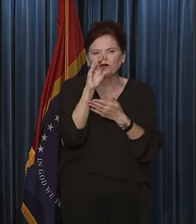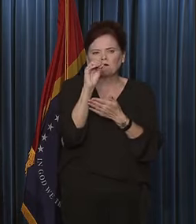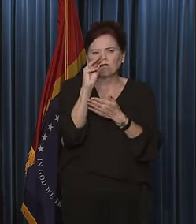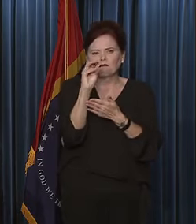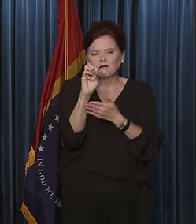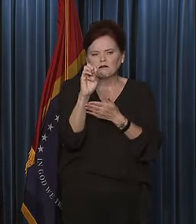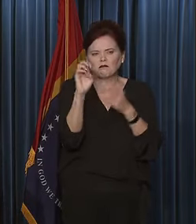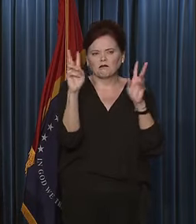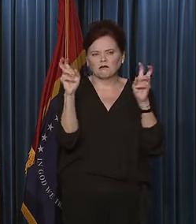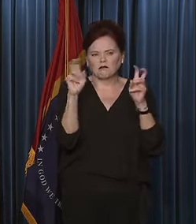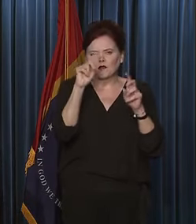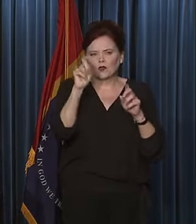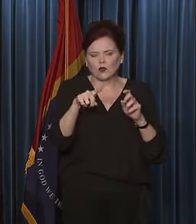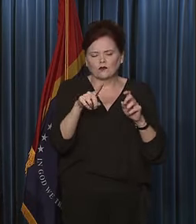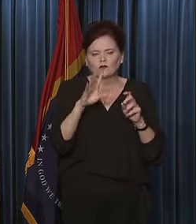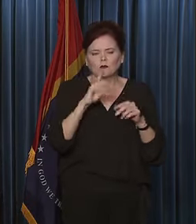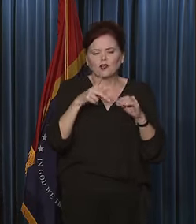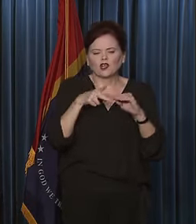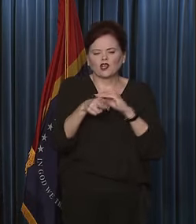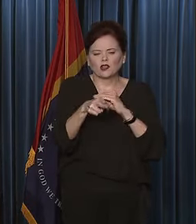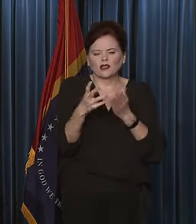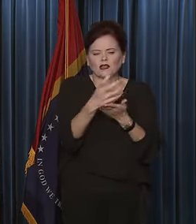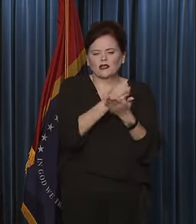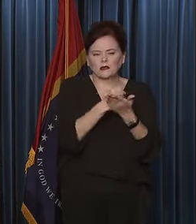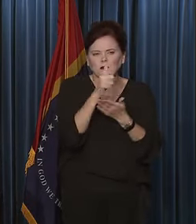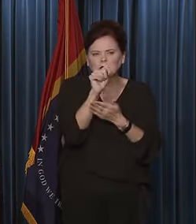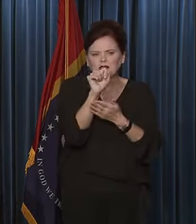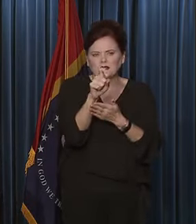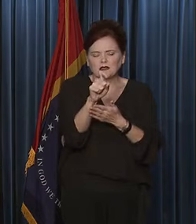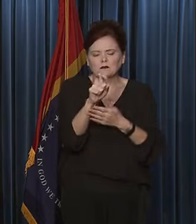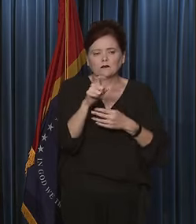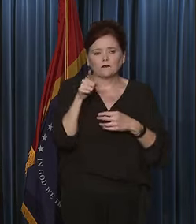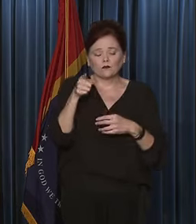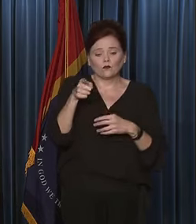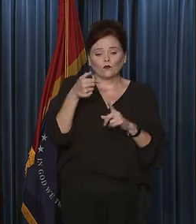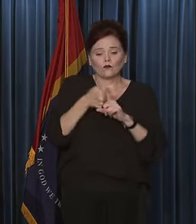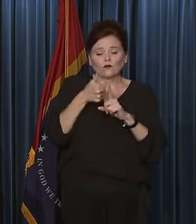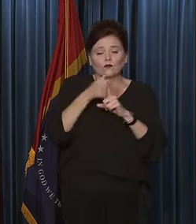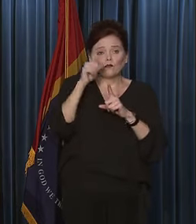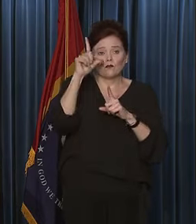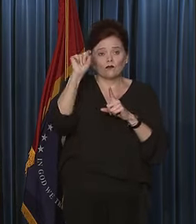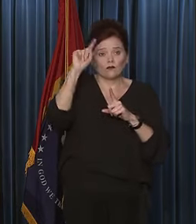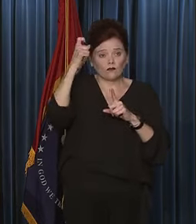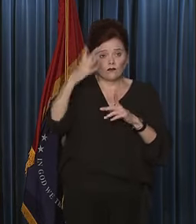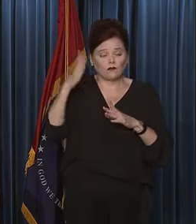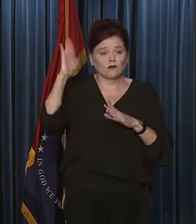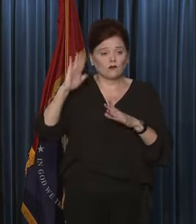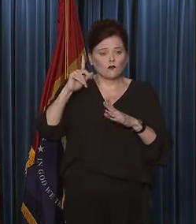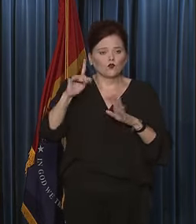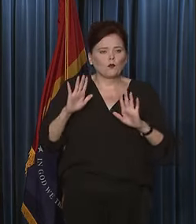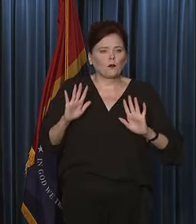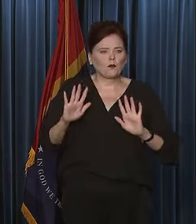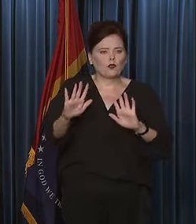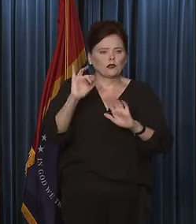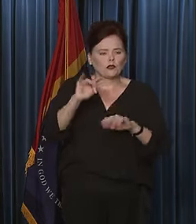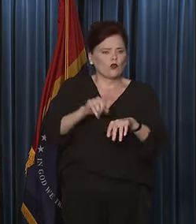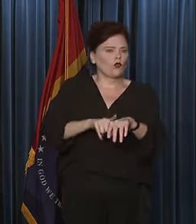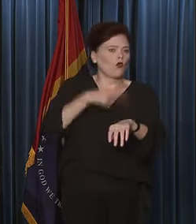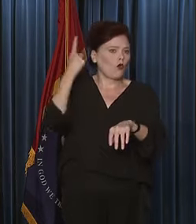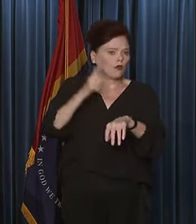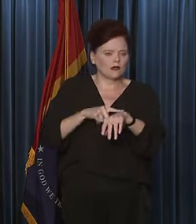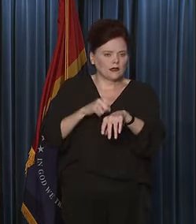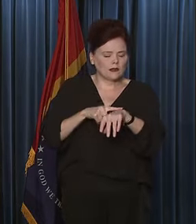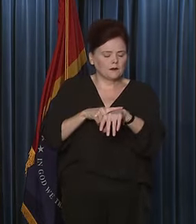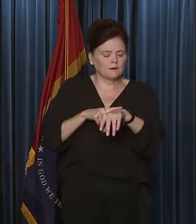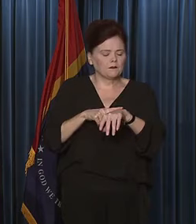I have about cutting the income tax, as you, as Lieutenant Governor, I know you have pushed this for a long time, but also